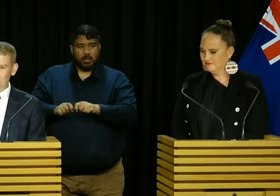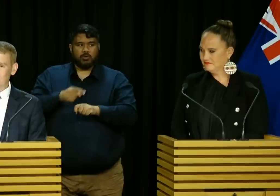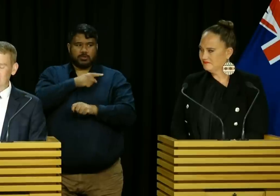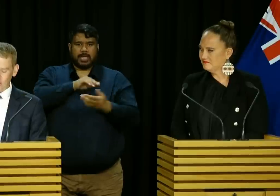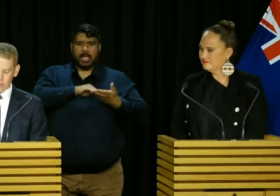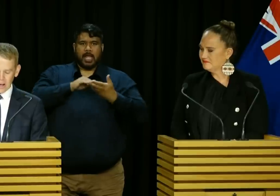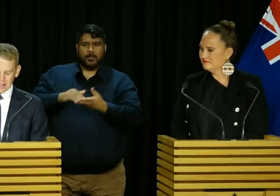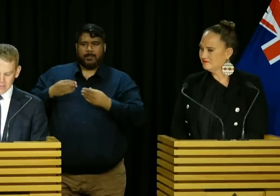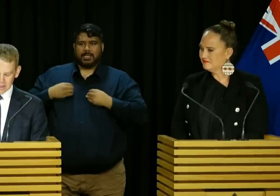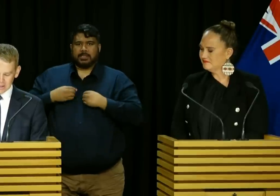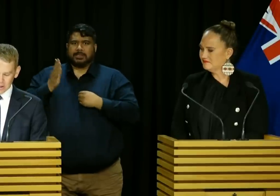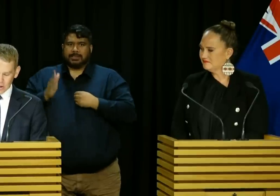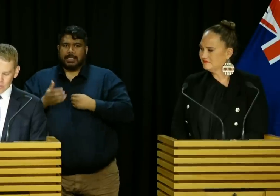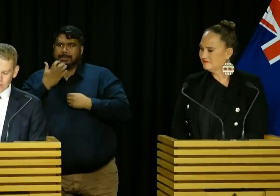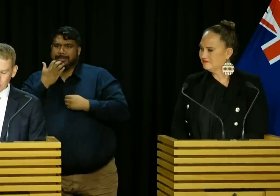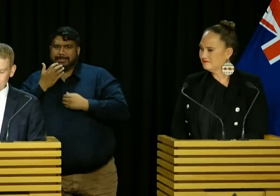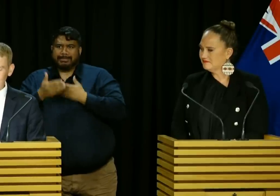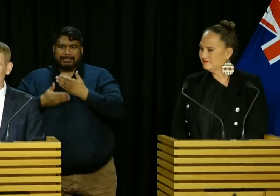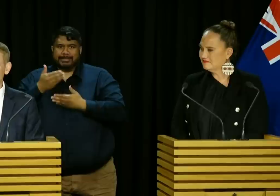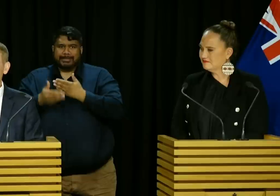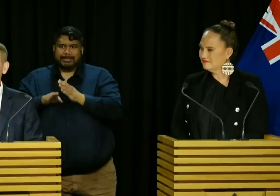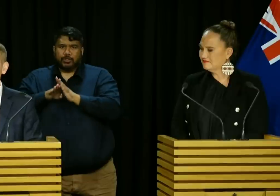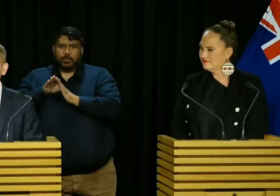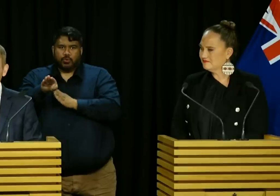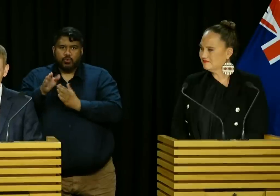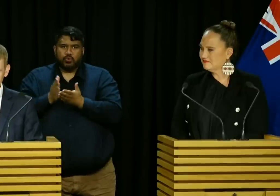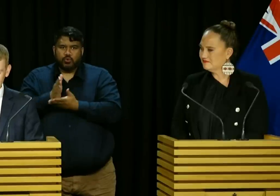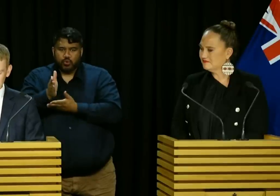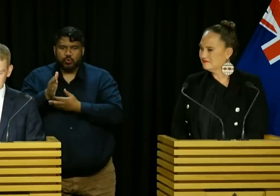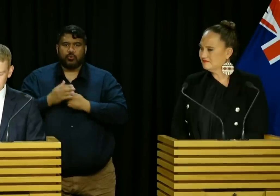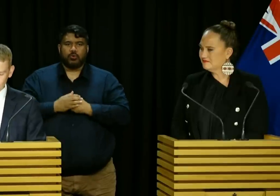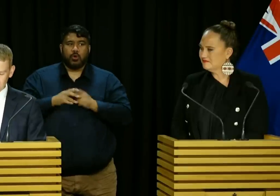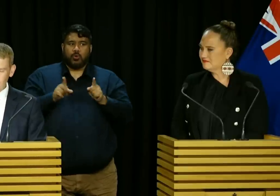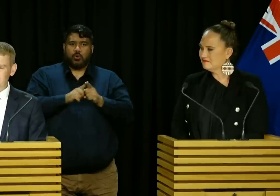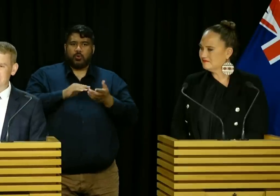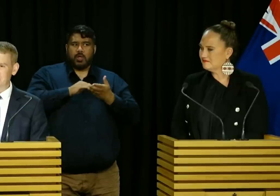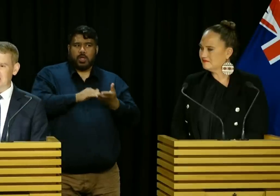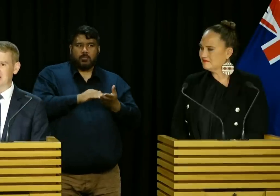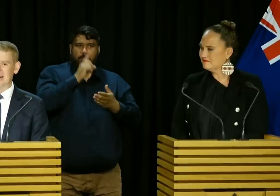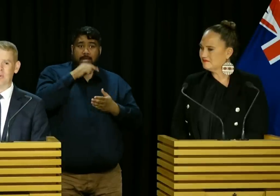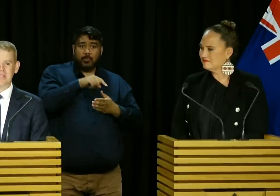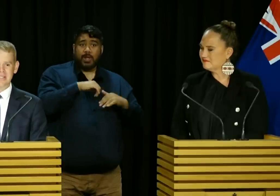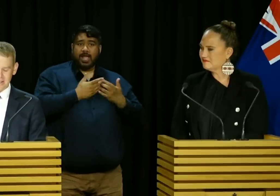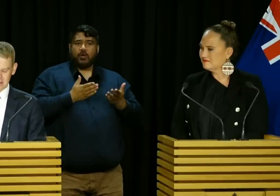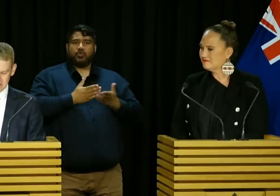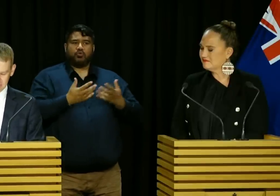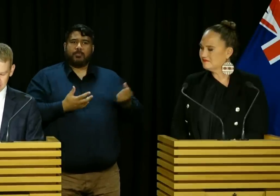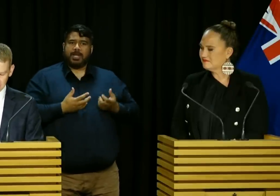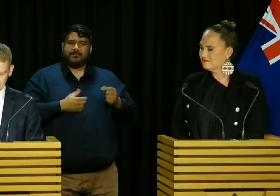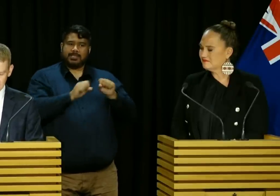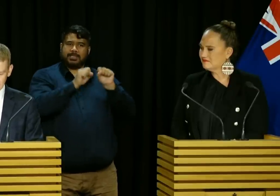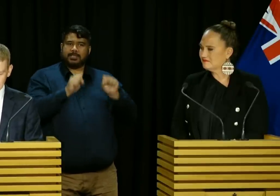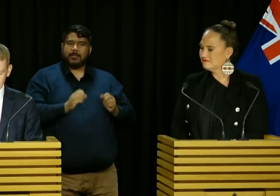during the global pandemic, whilst also ensuring that our welfare system treats people with respect and with dignity.